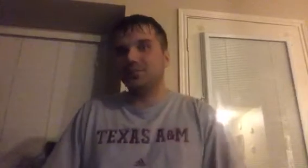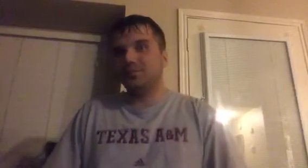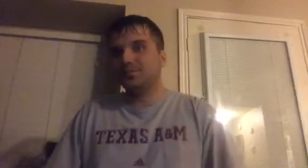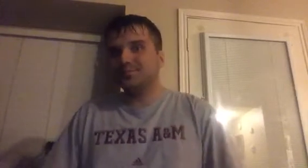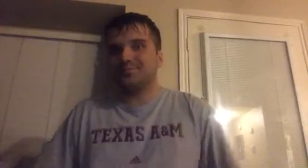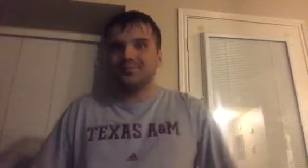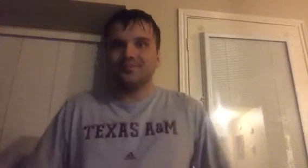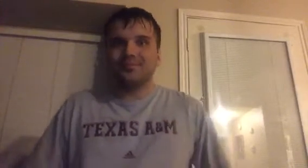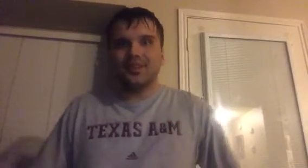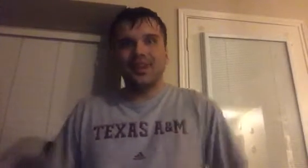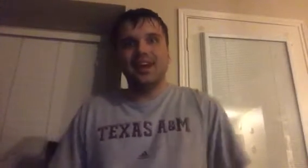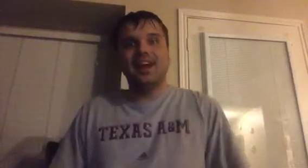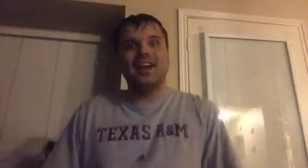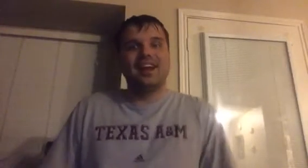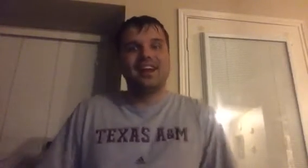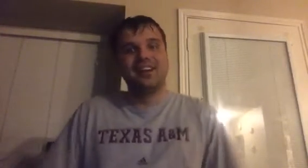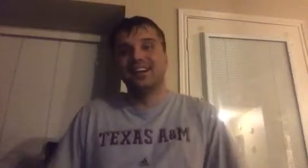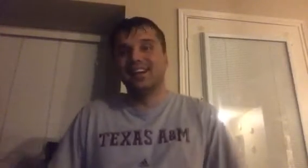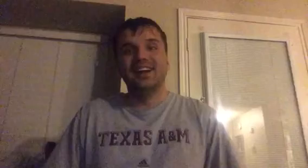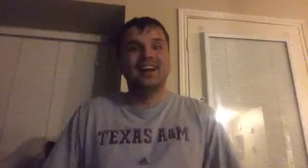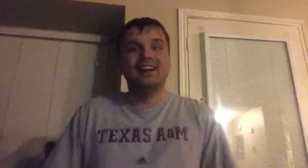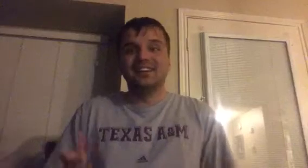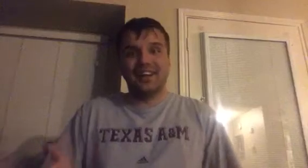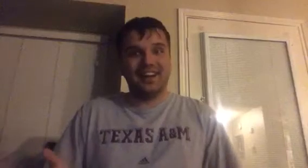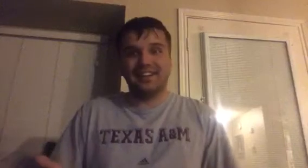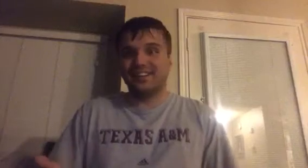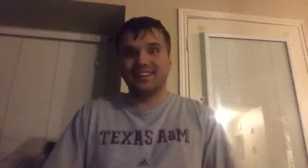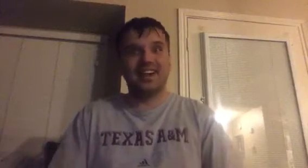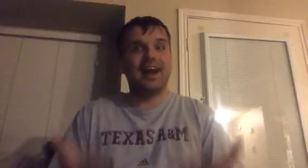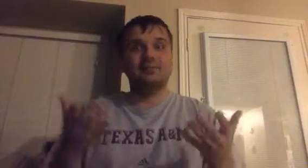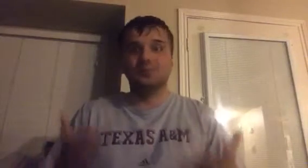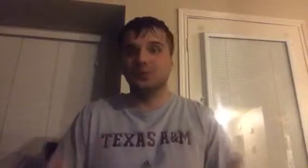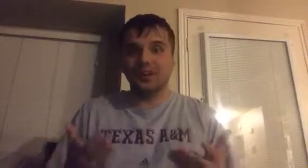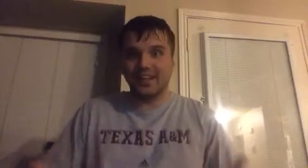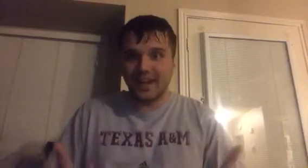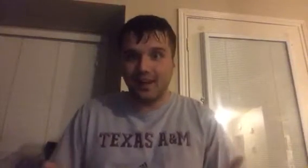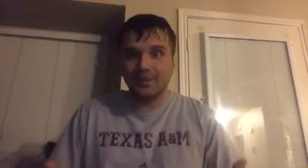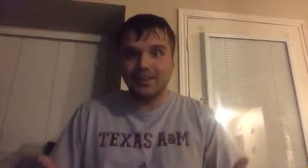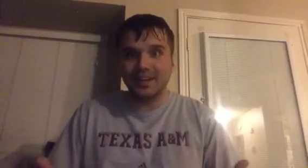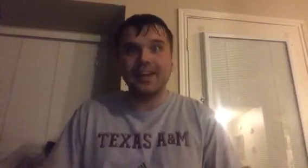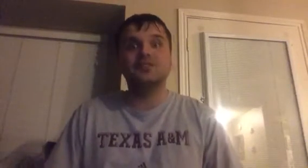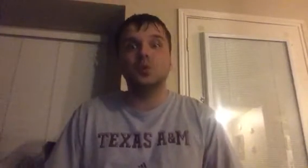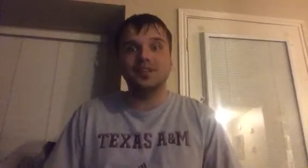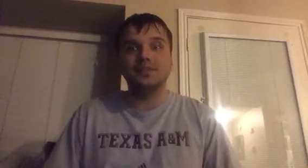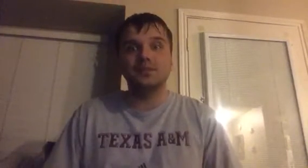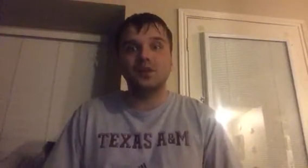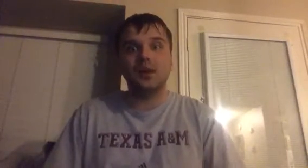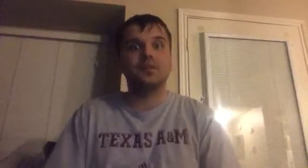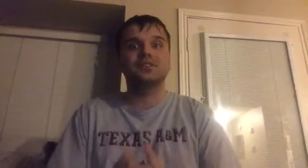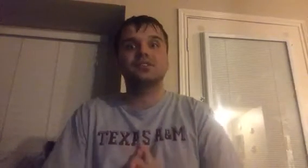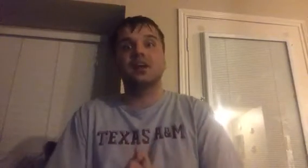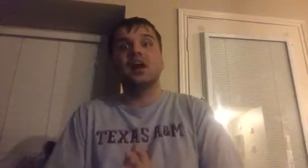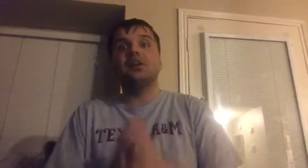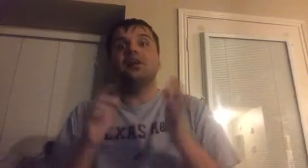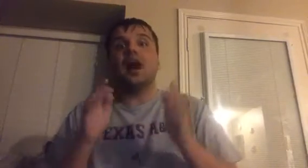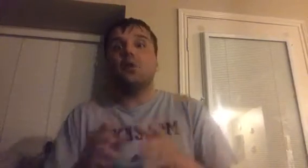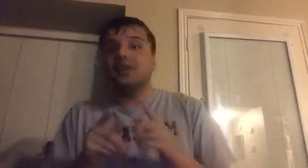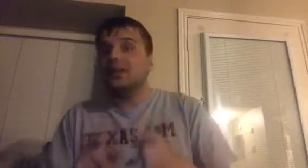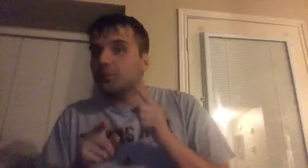yeah I'm really happy that I have 20 subscribers I want to get